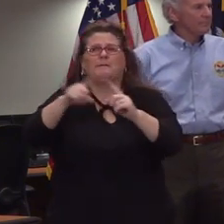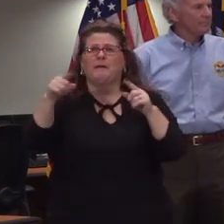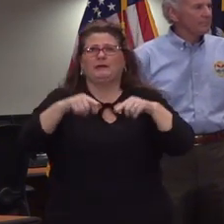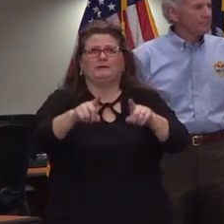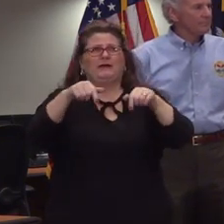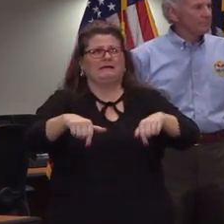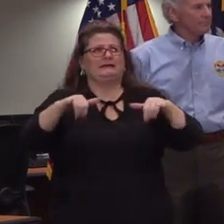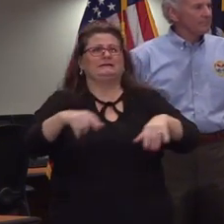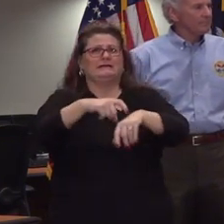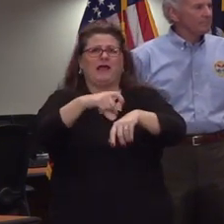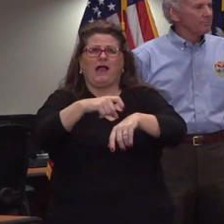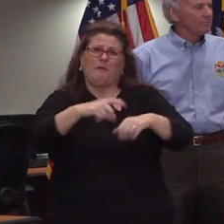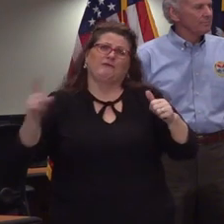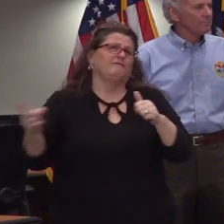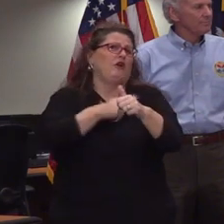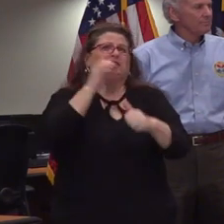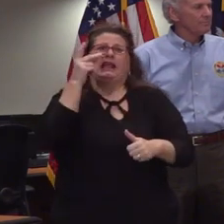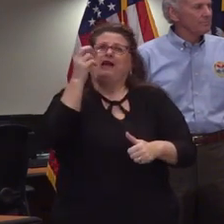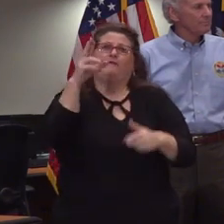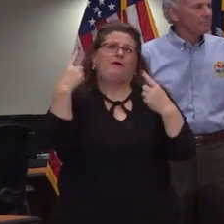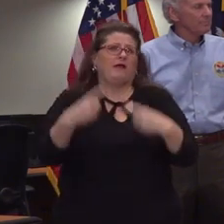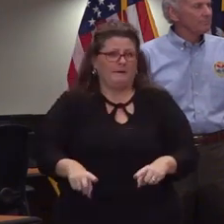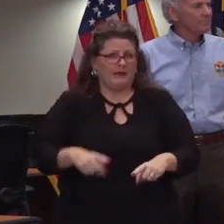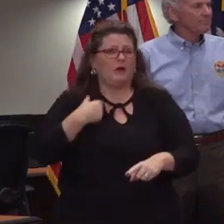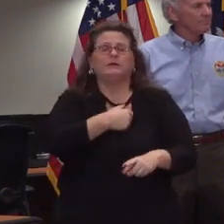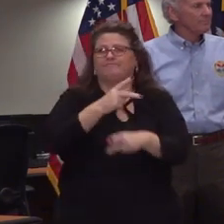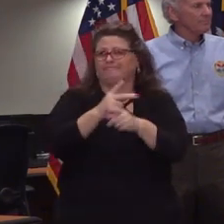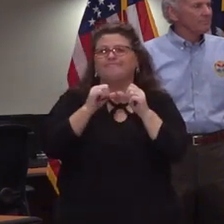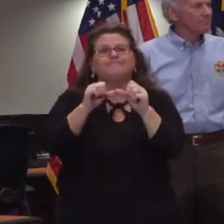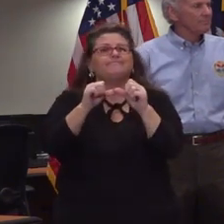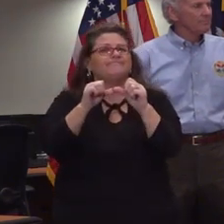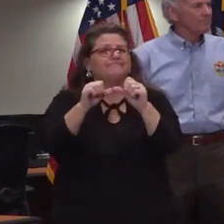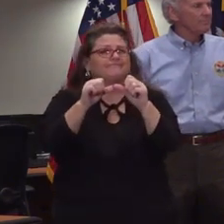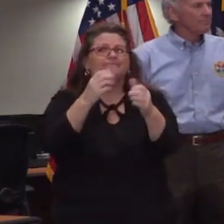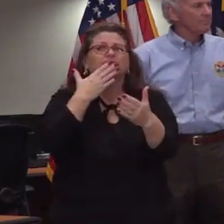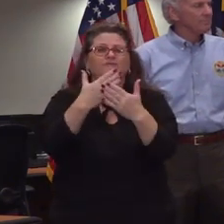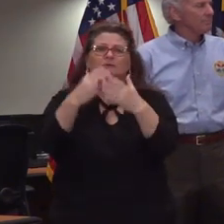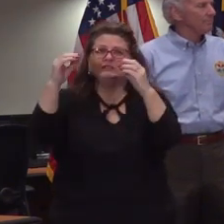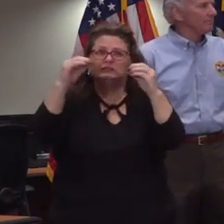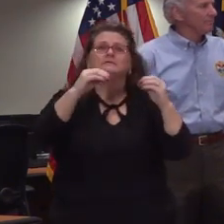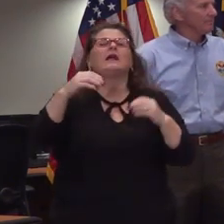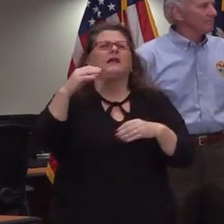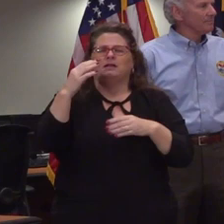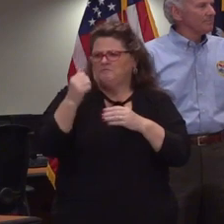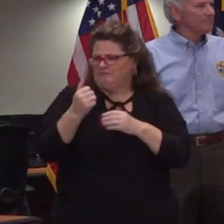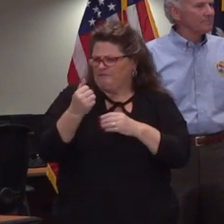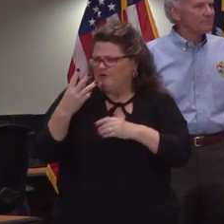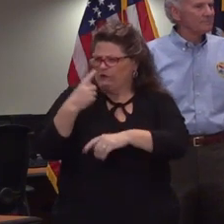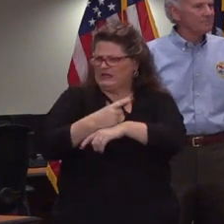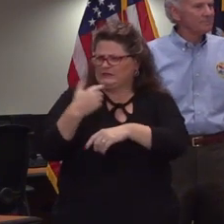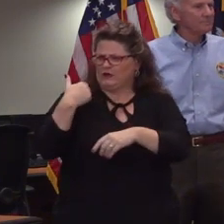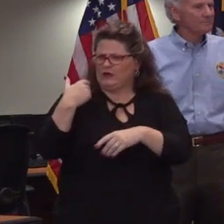very historic pandemic we have been able to carry on really good instruction i had a call a few days ago with over